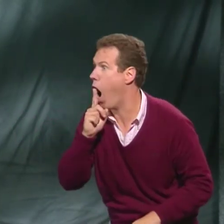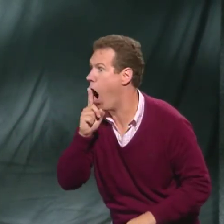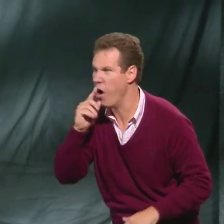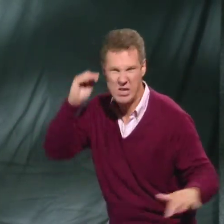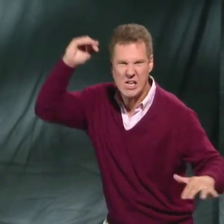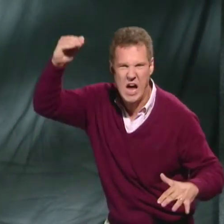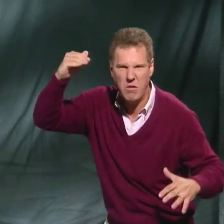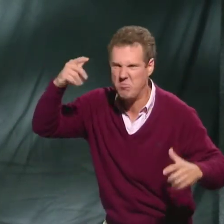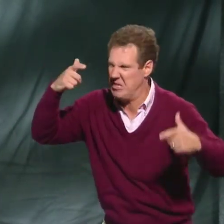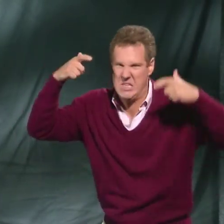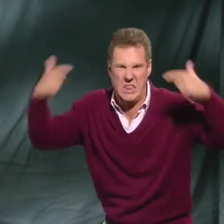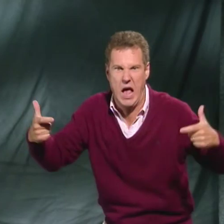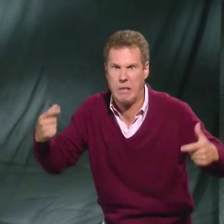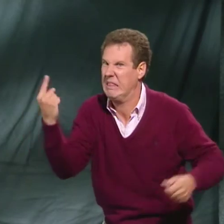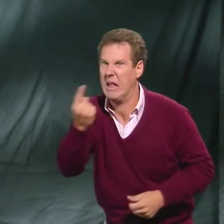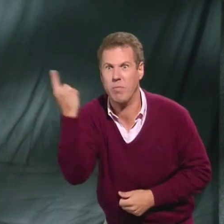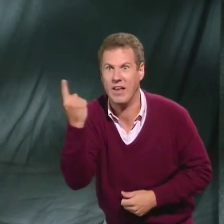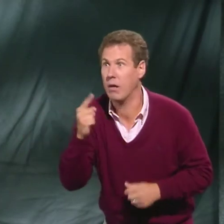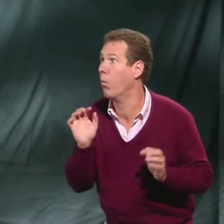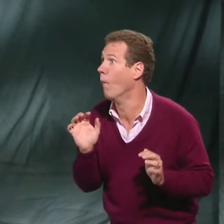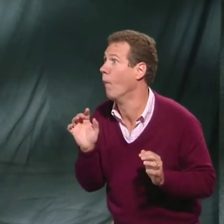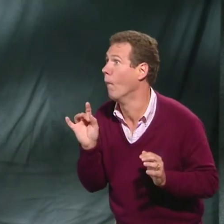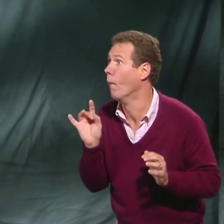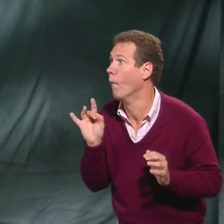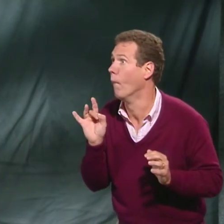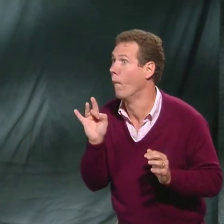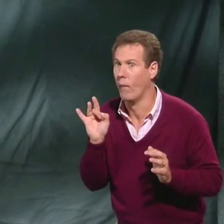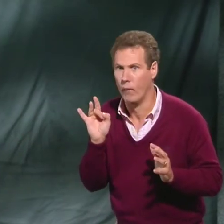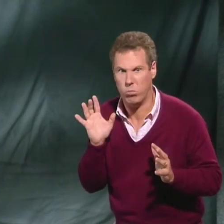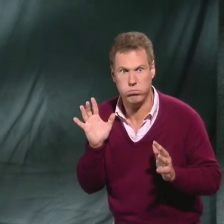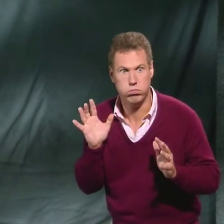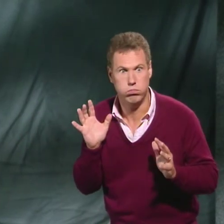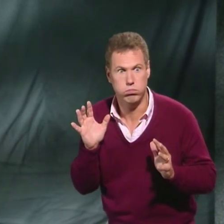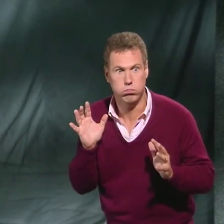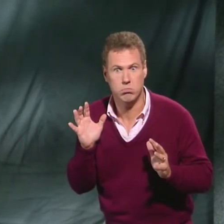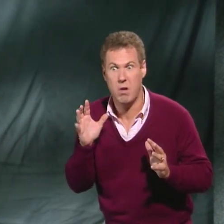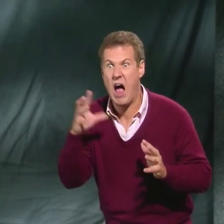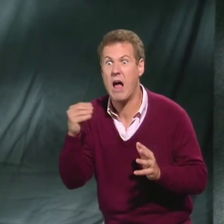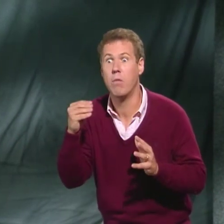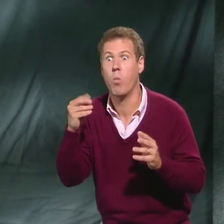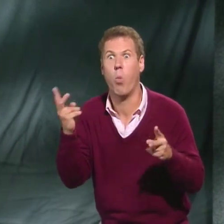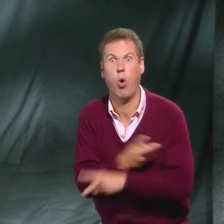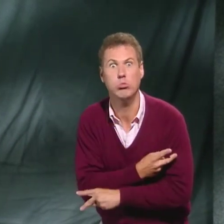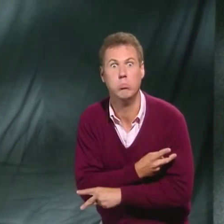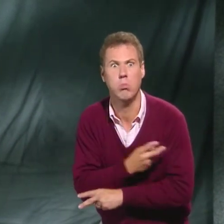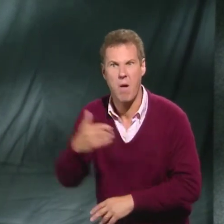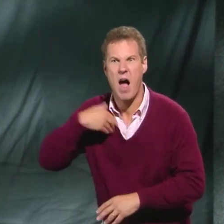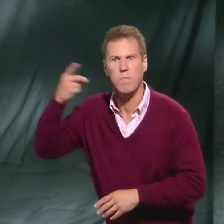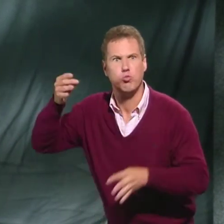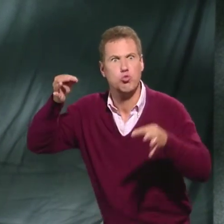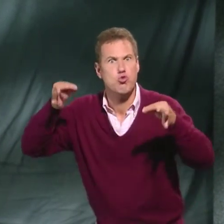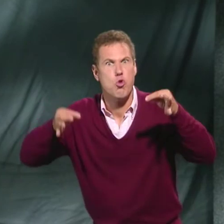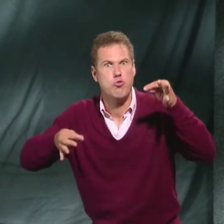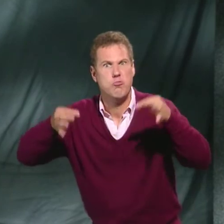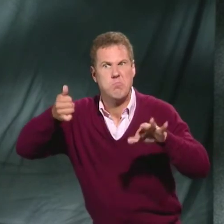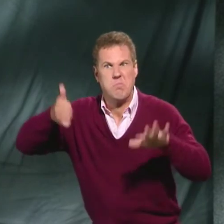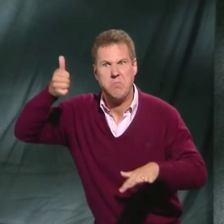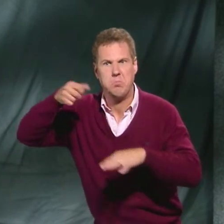so very big, the group looked, and he continued. And worse, there was a judge on the roof screaming,